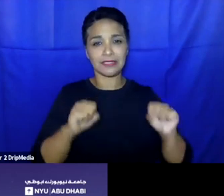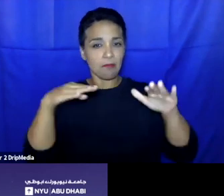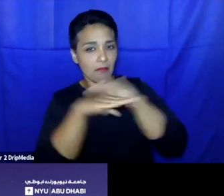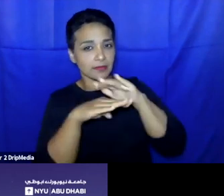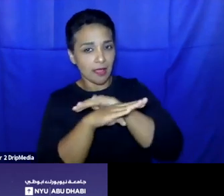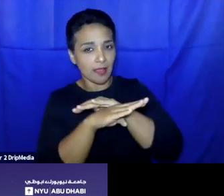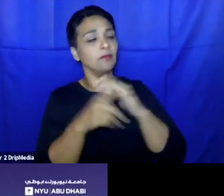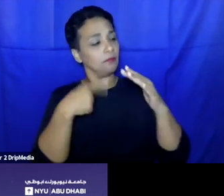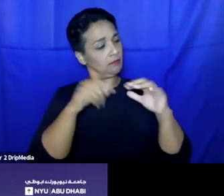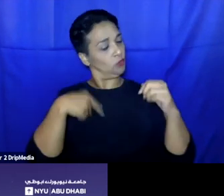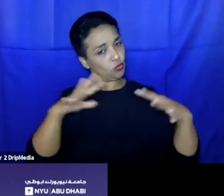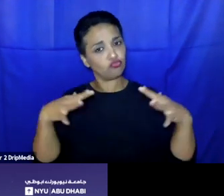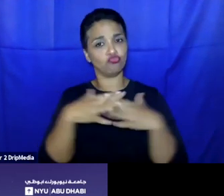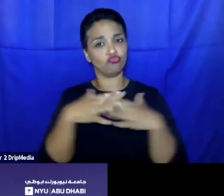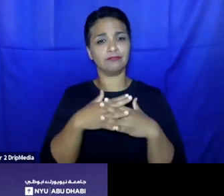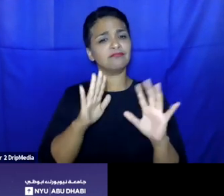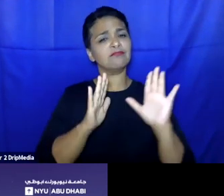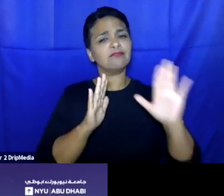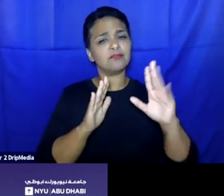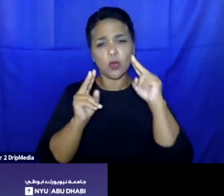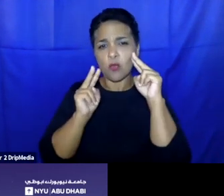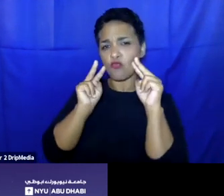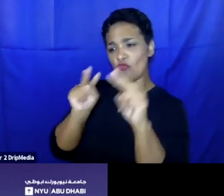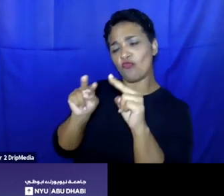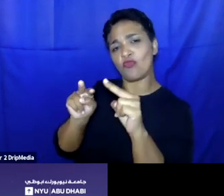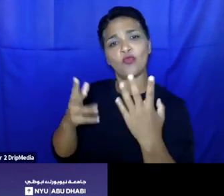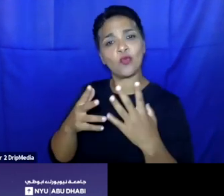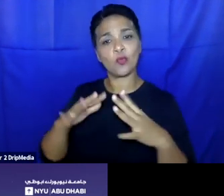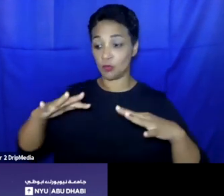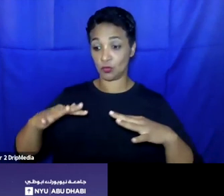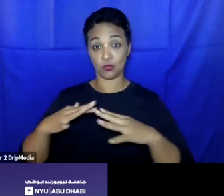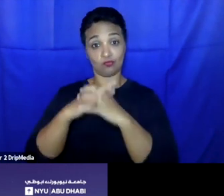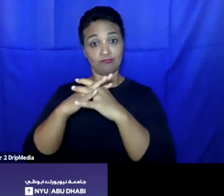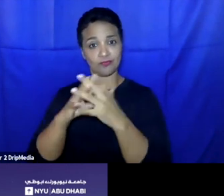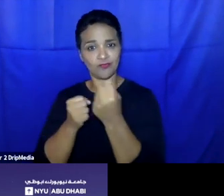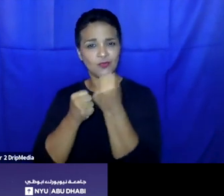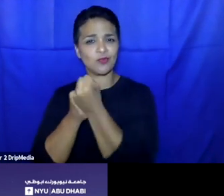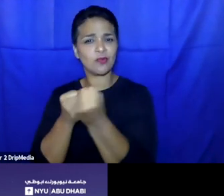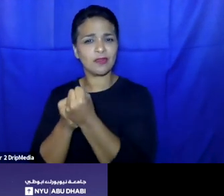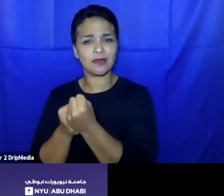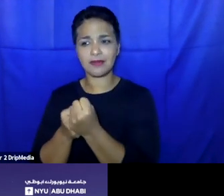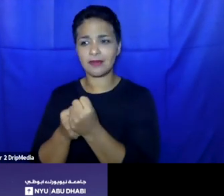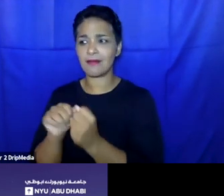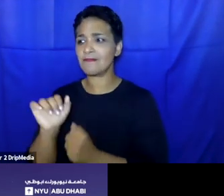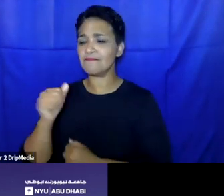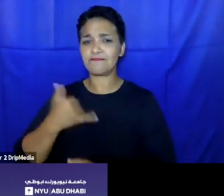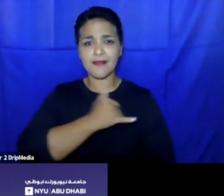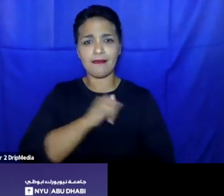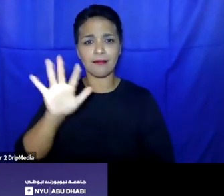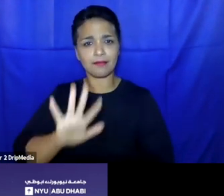what is your view on how solidarity is framing the new pact on migration and how it's embedded in recent initiatives? And